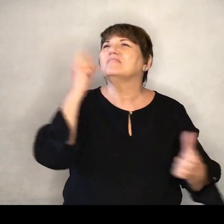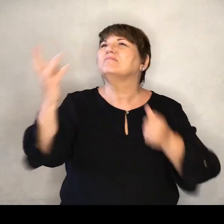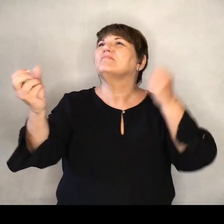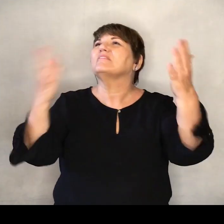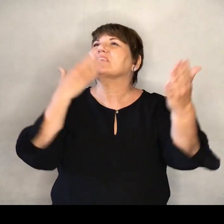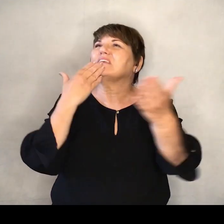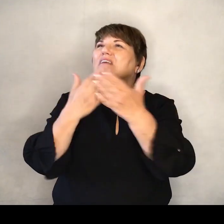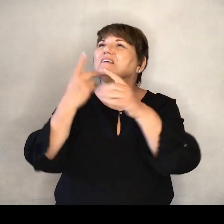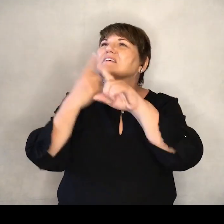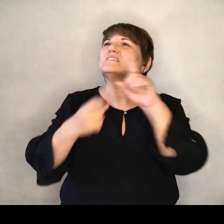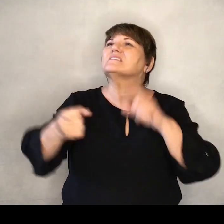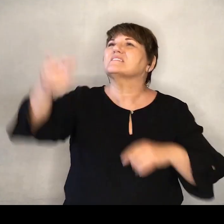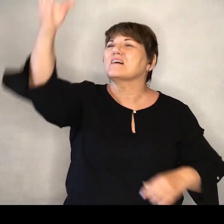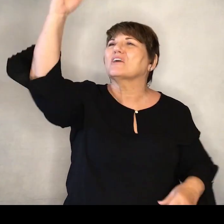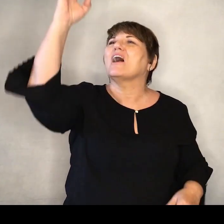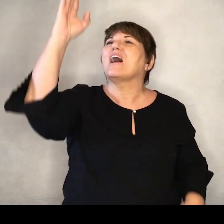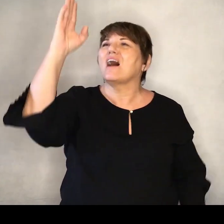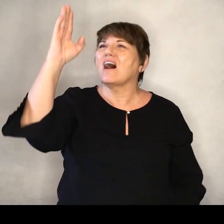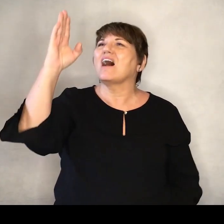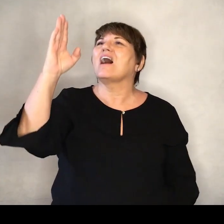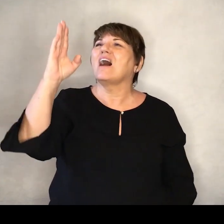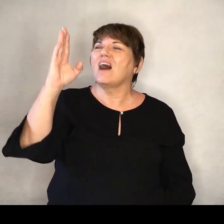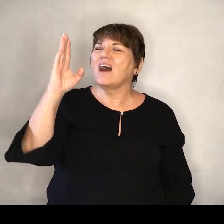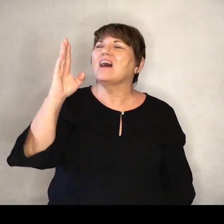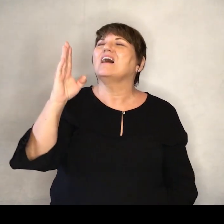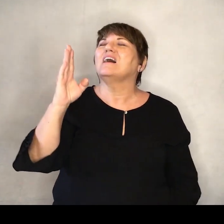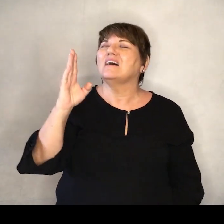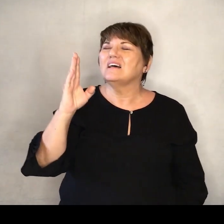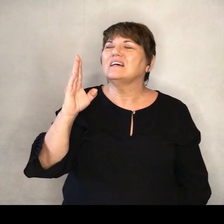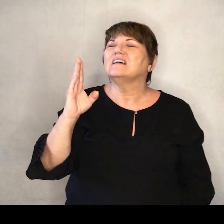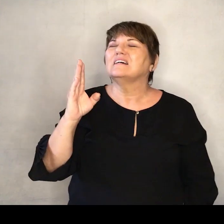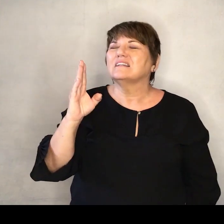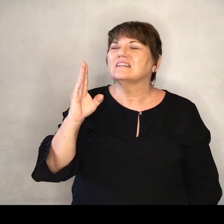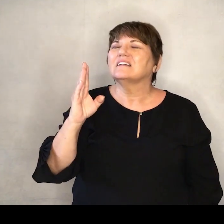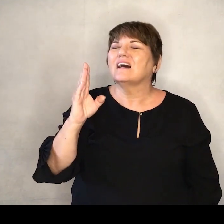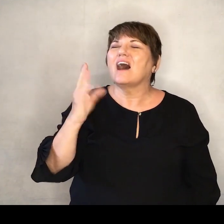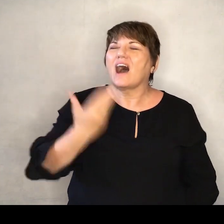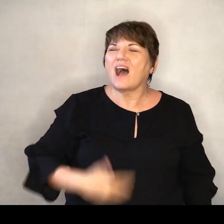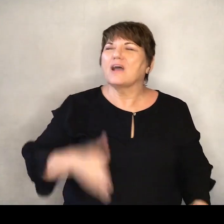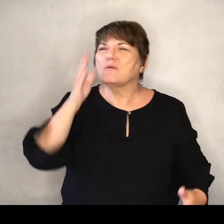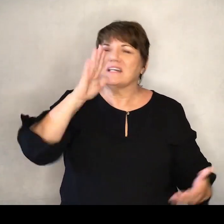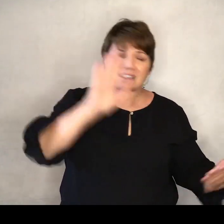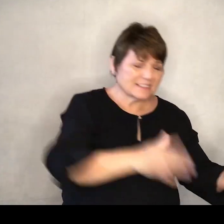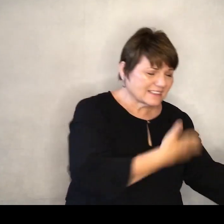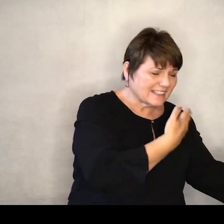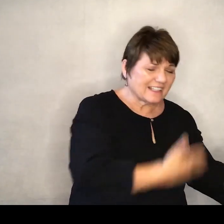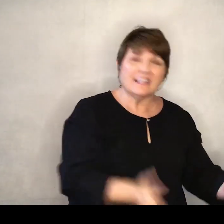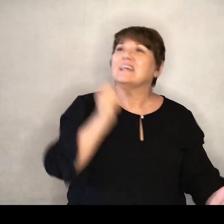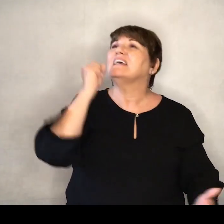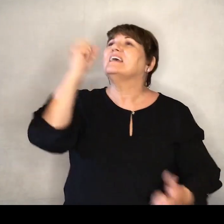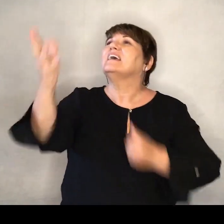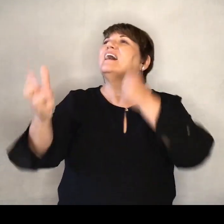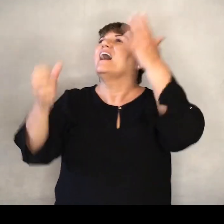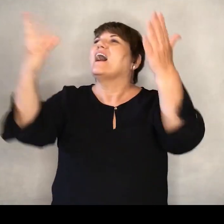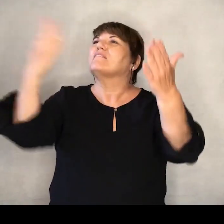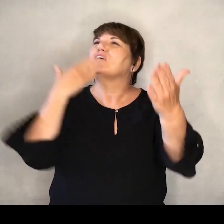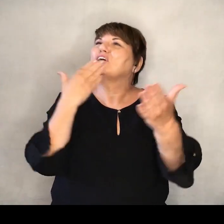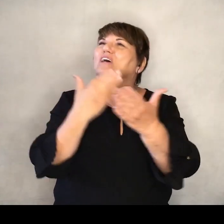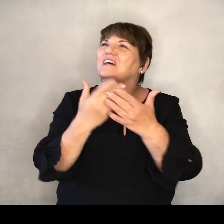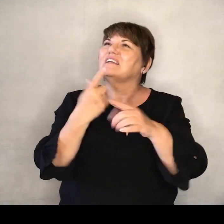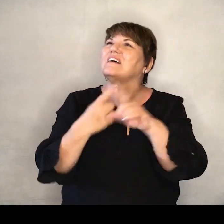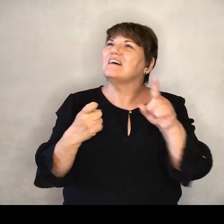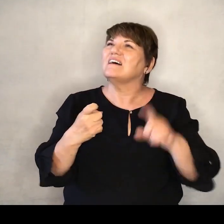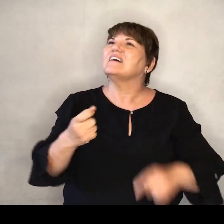goodness of God, oh, I risk all the